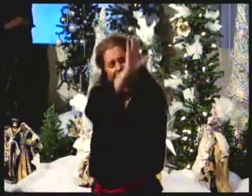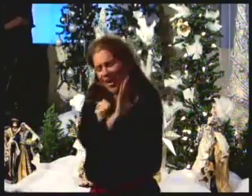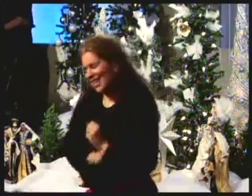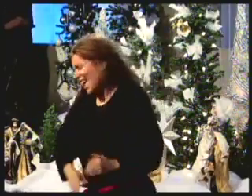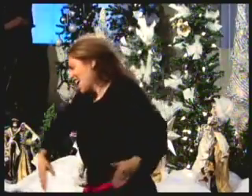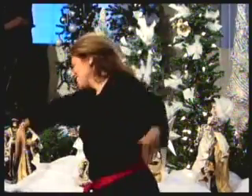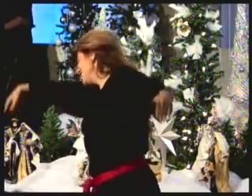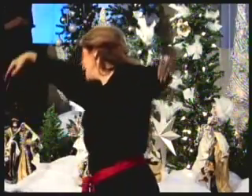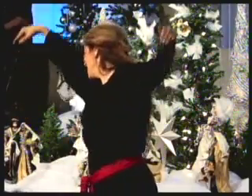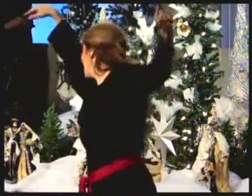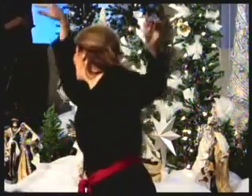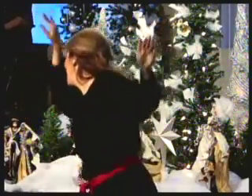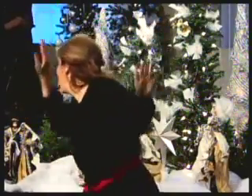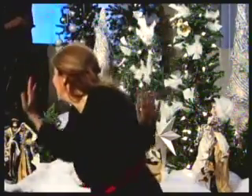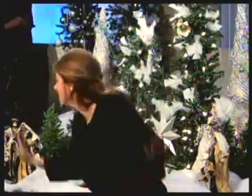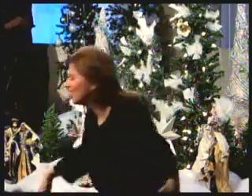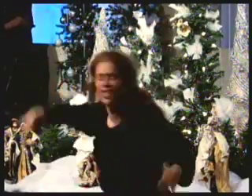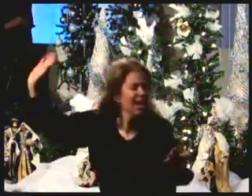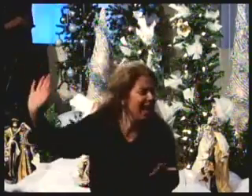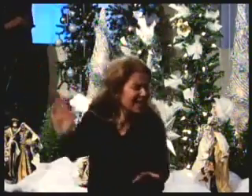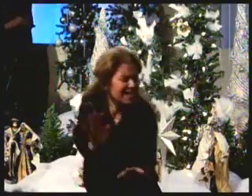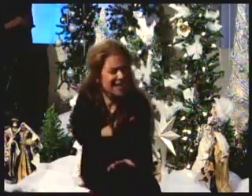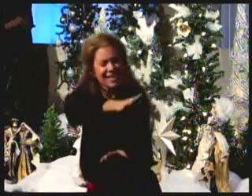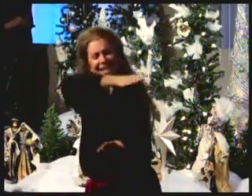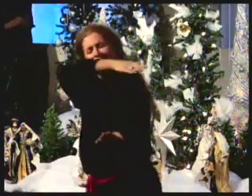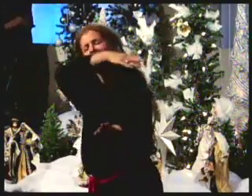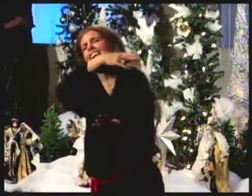and angels sing